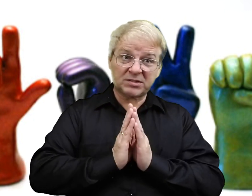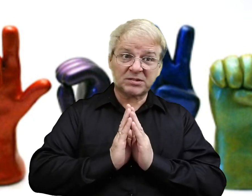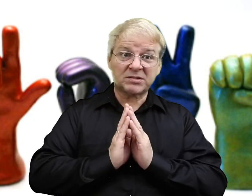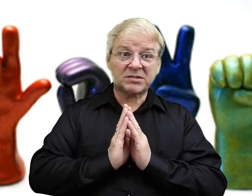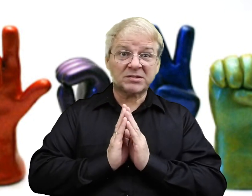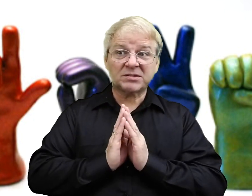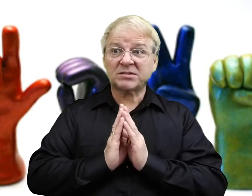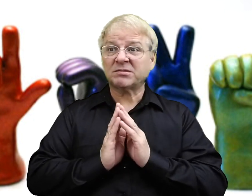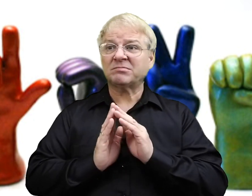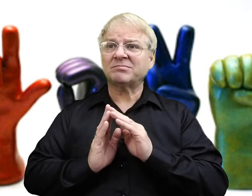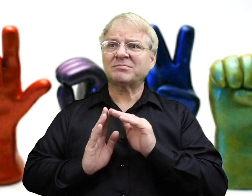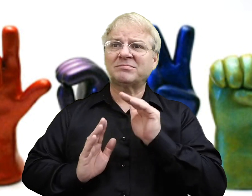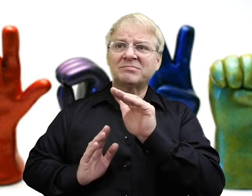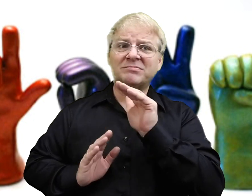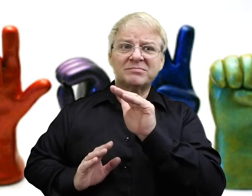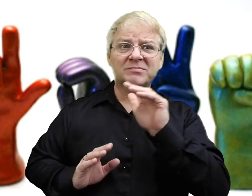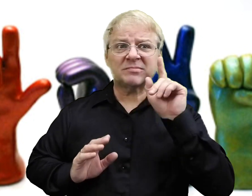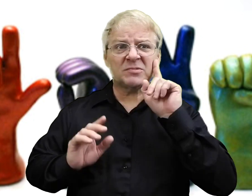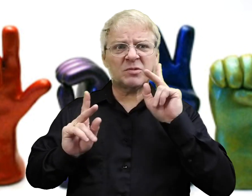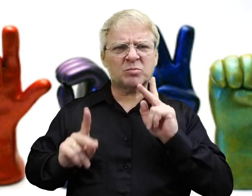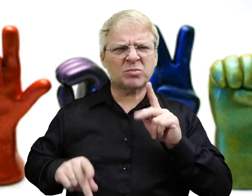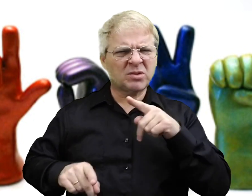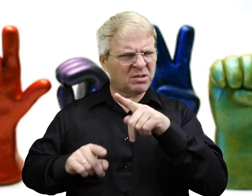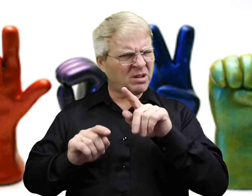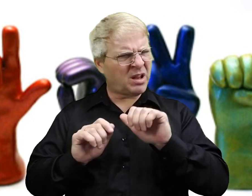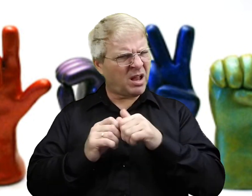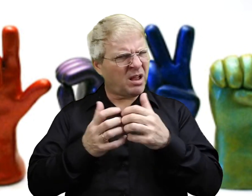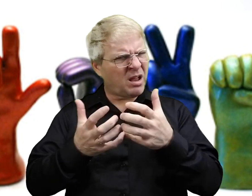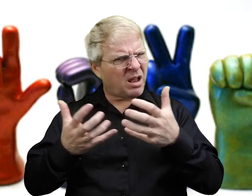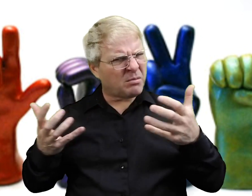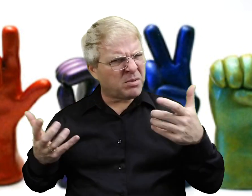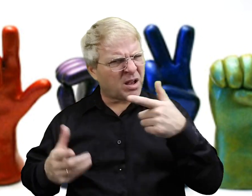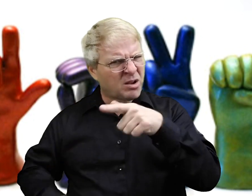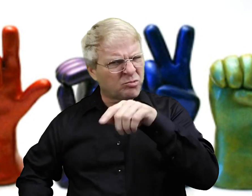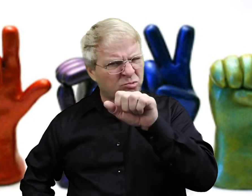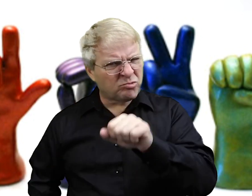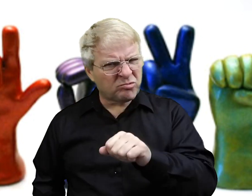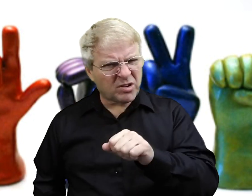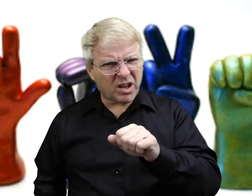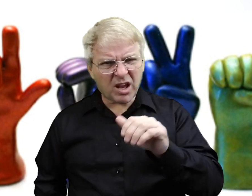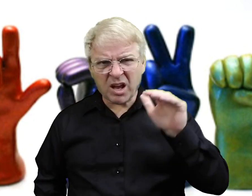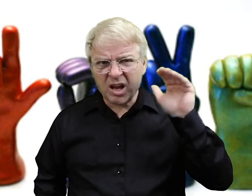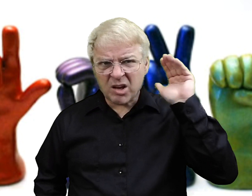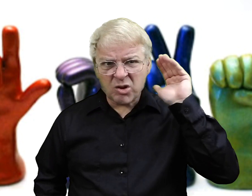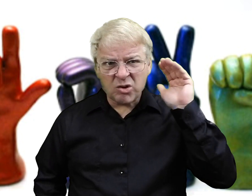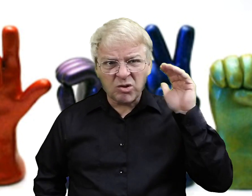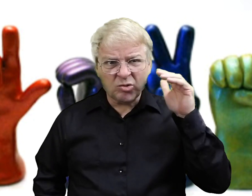Also, it's rude if you ask a Deaf person, How much can you hear?